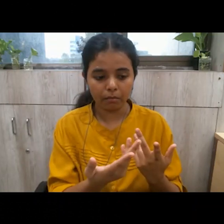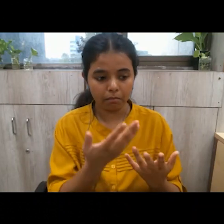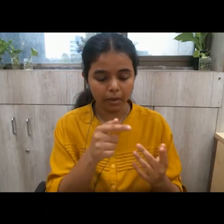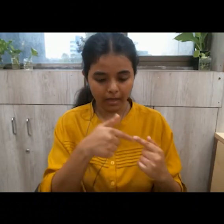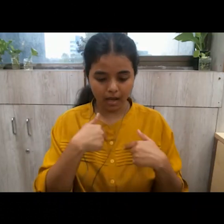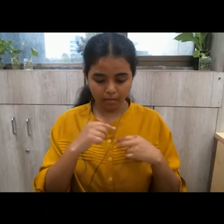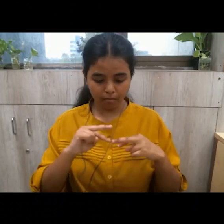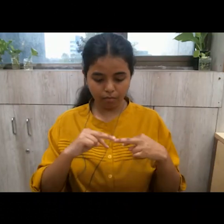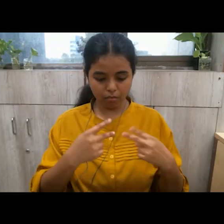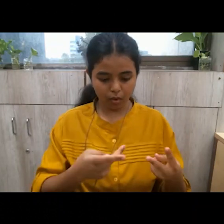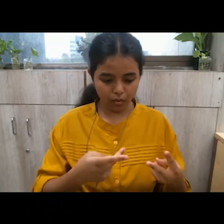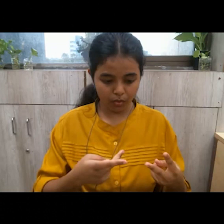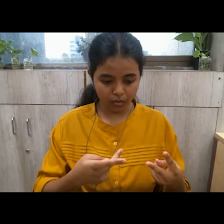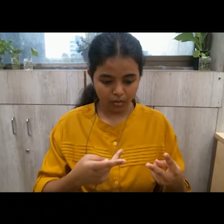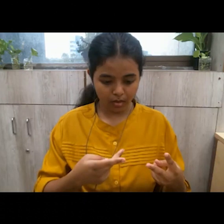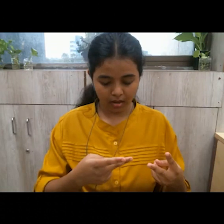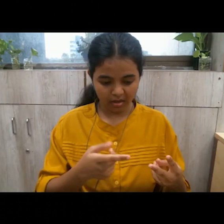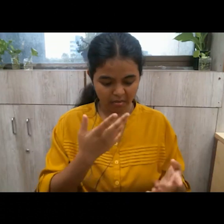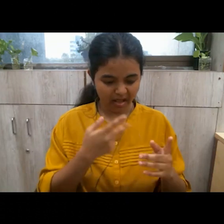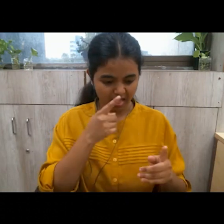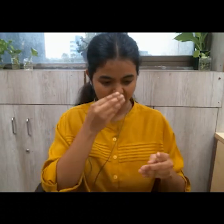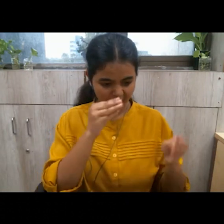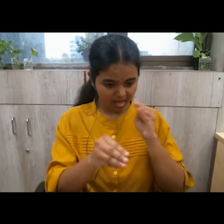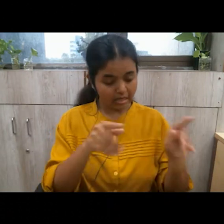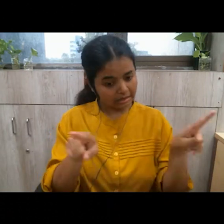accepting your viewpoint we are blocking that